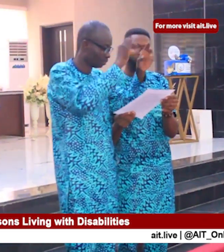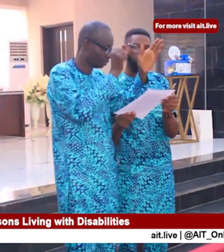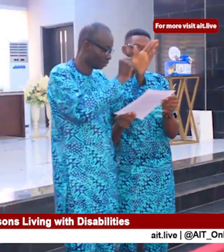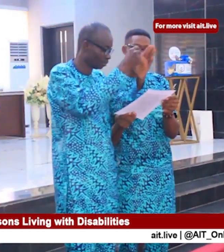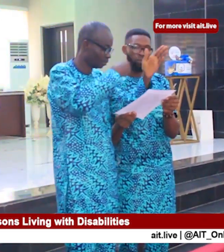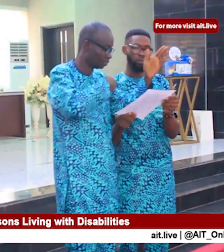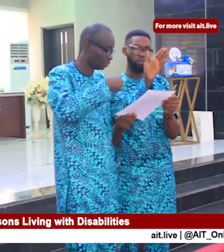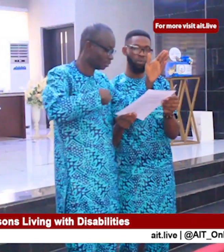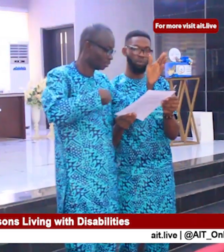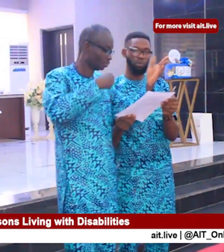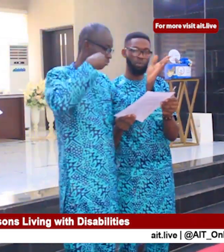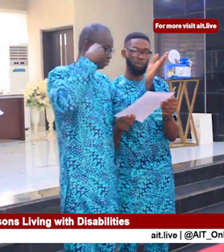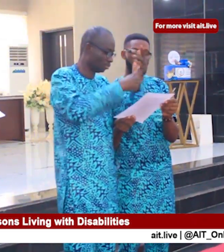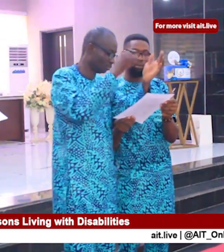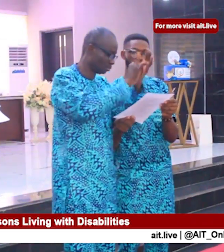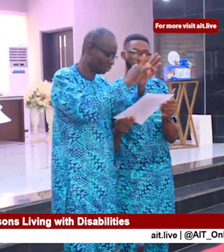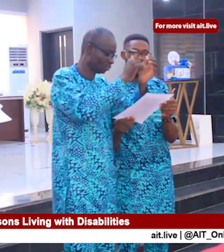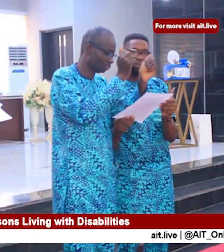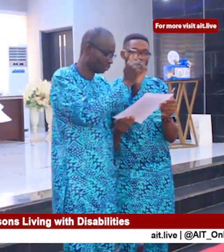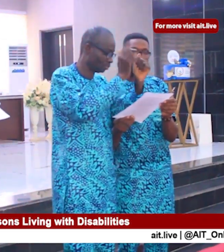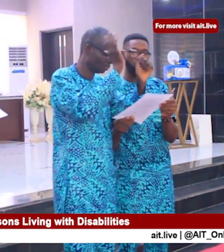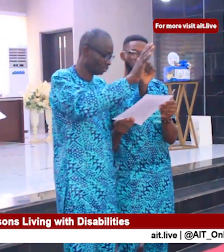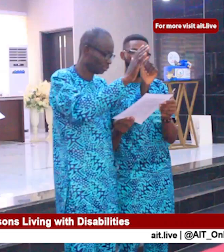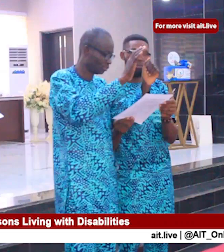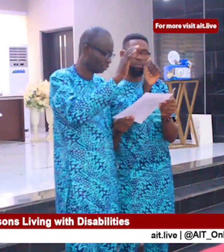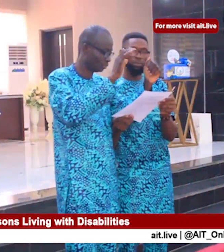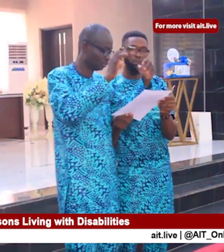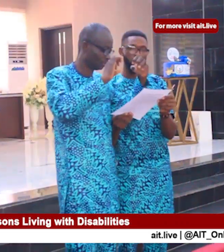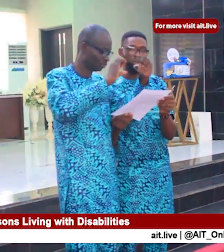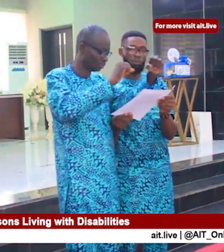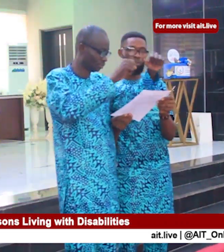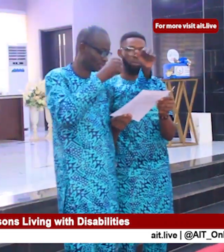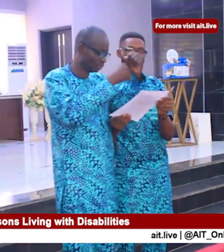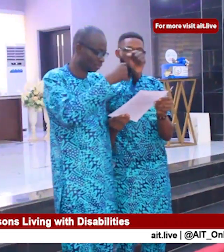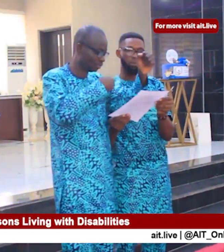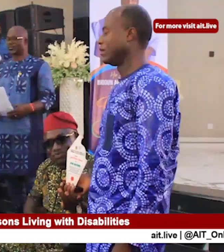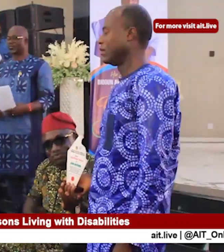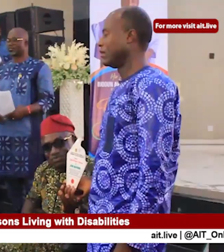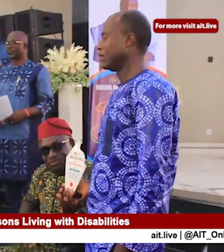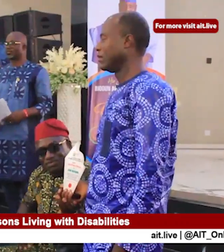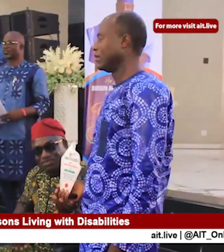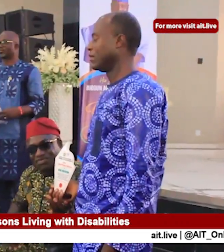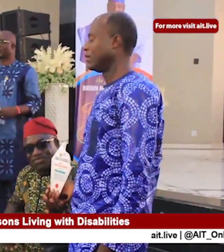with your continued support, we will achieve even greater milestones.